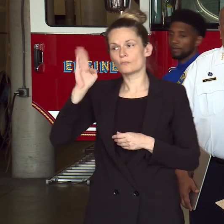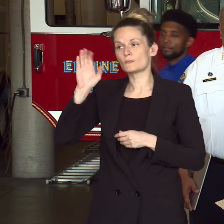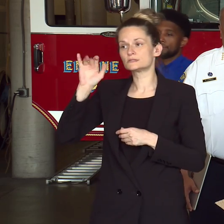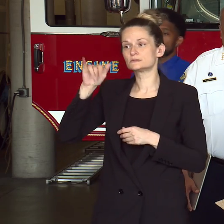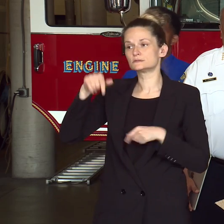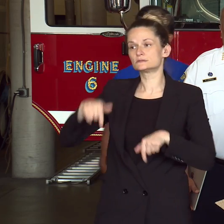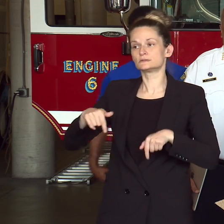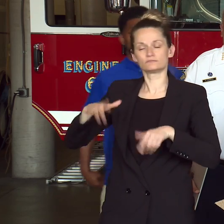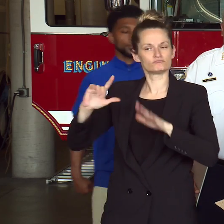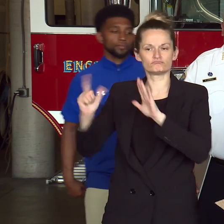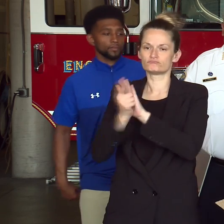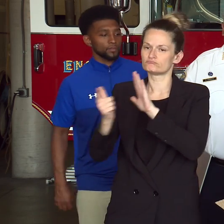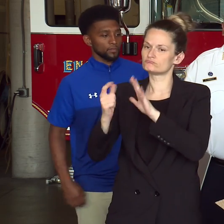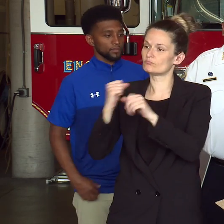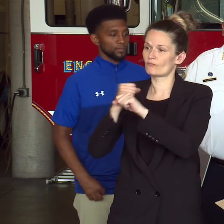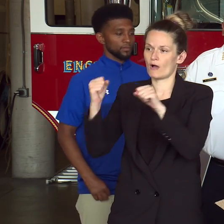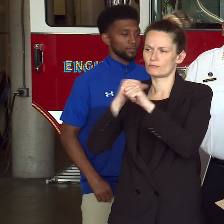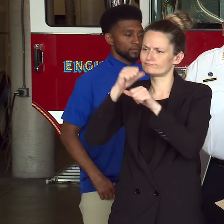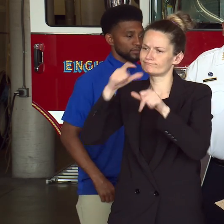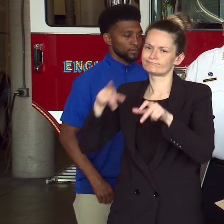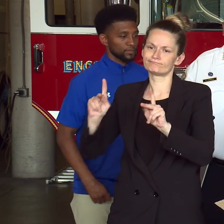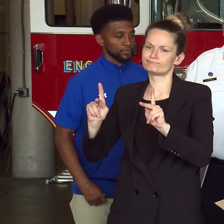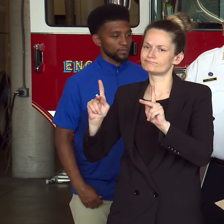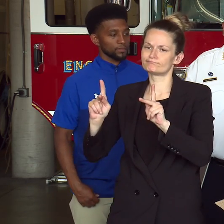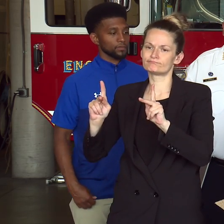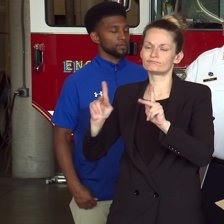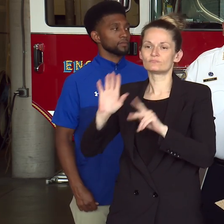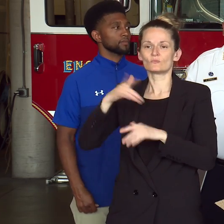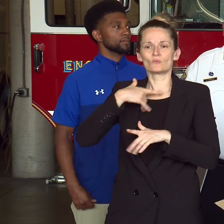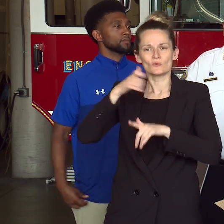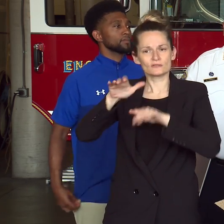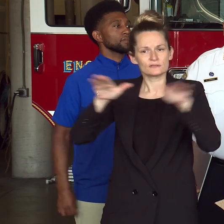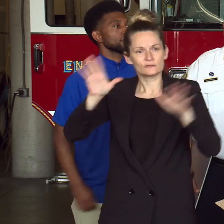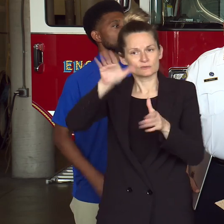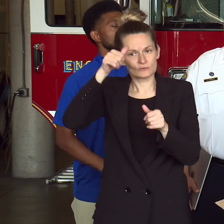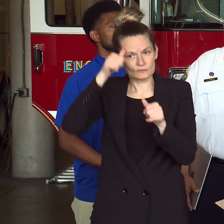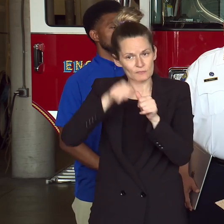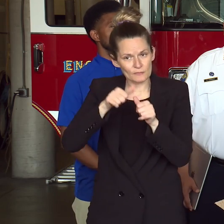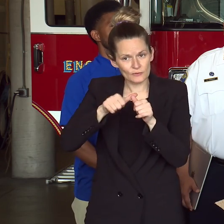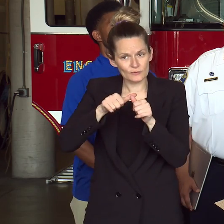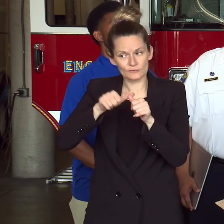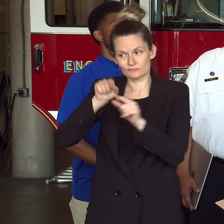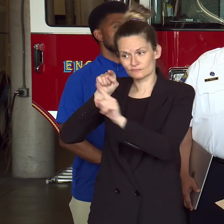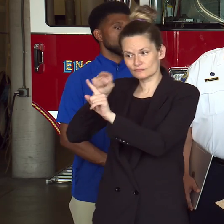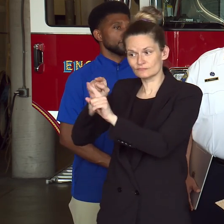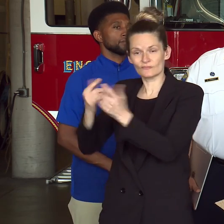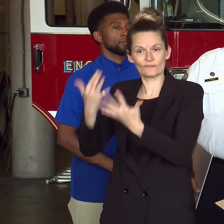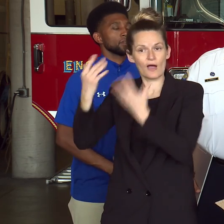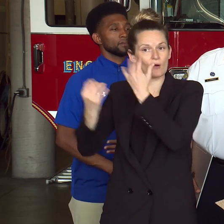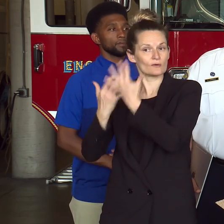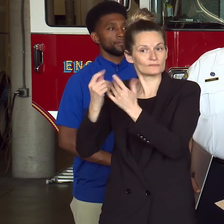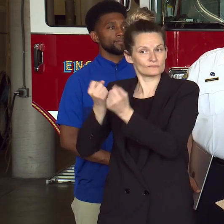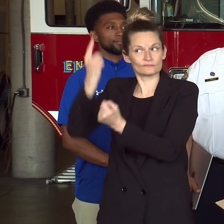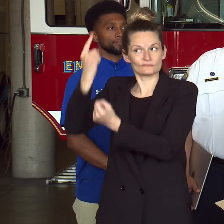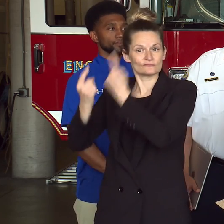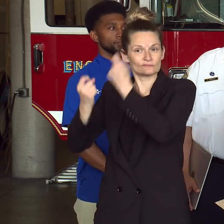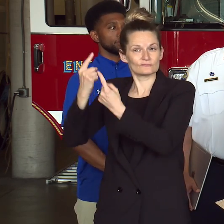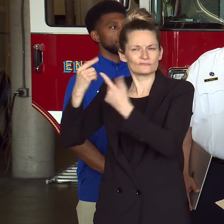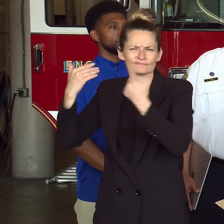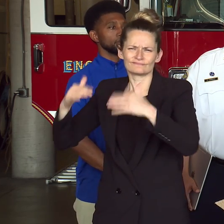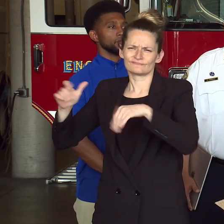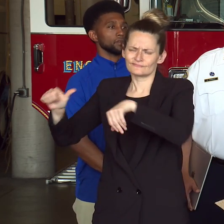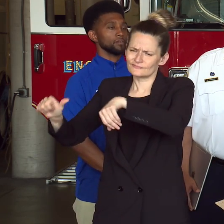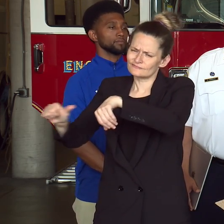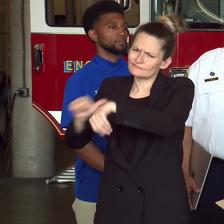But I really would like everyone to remember that they are very dangerous. Over the past several years, fireworks have